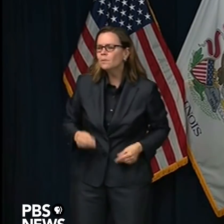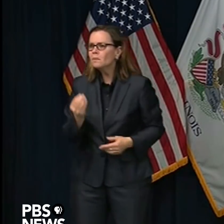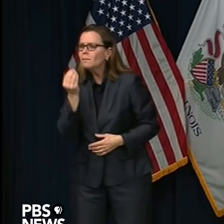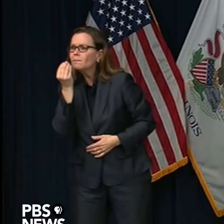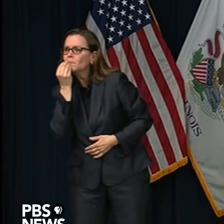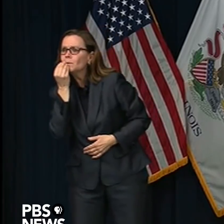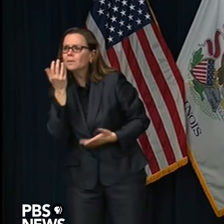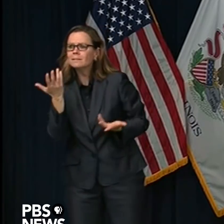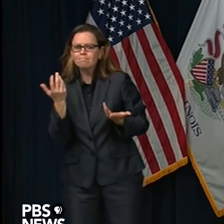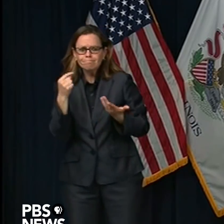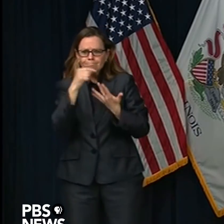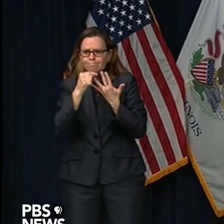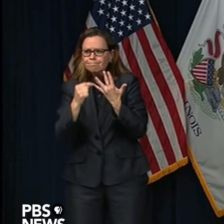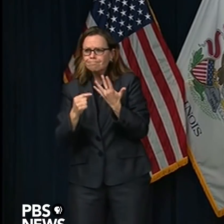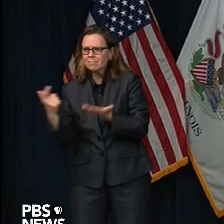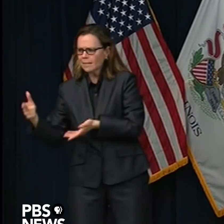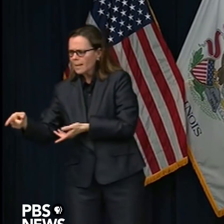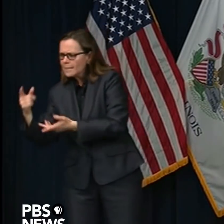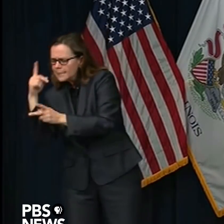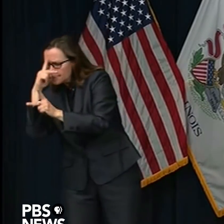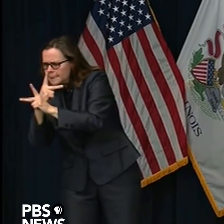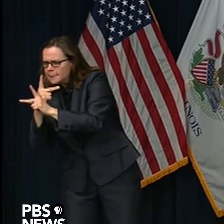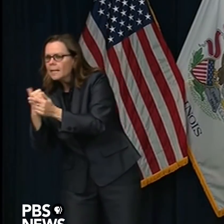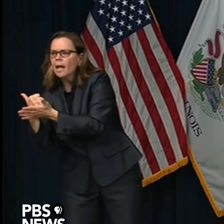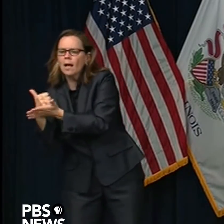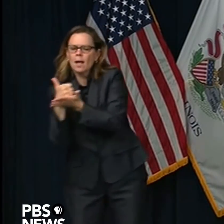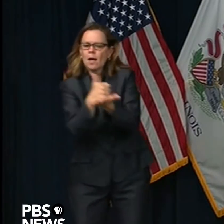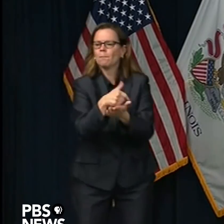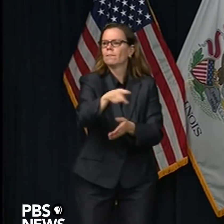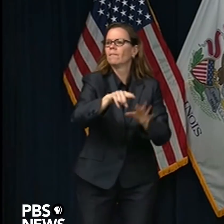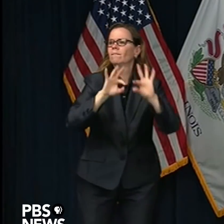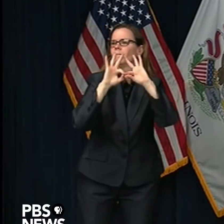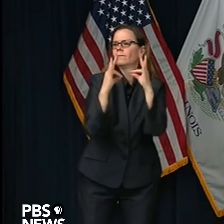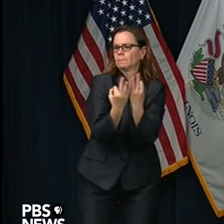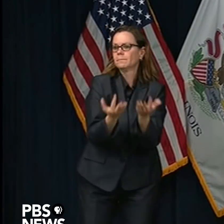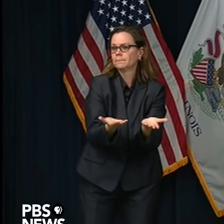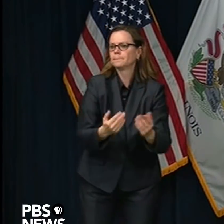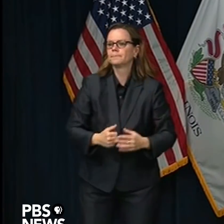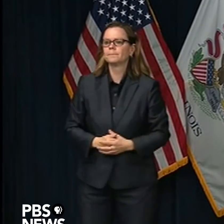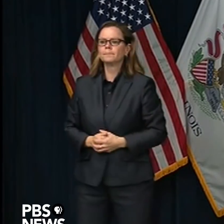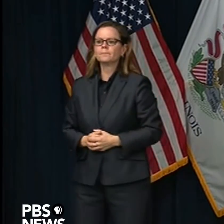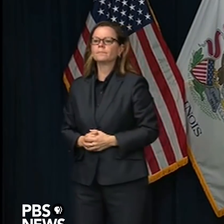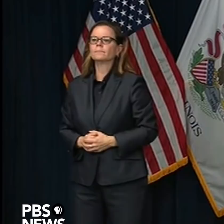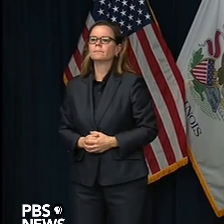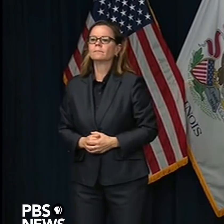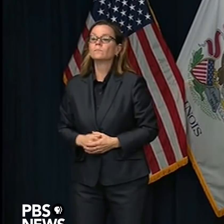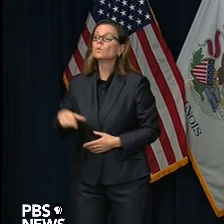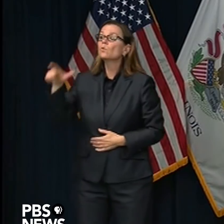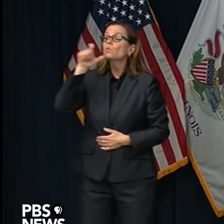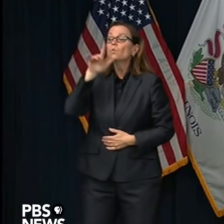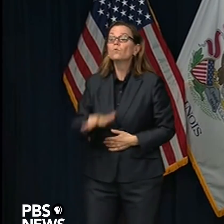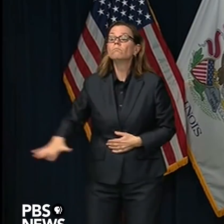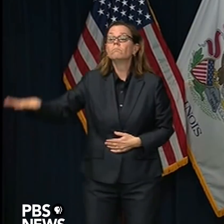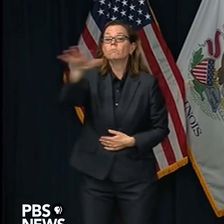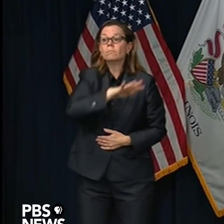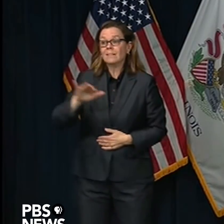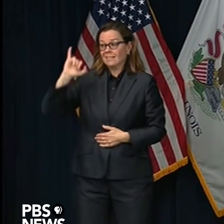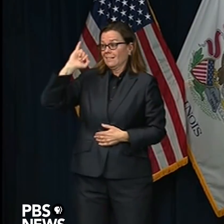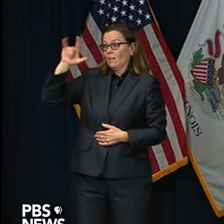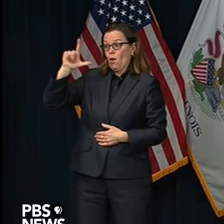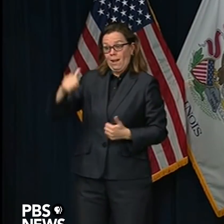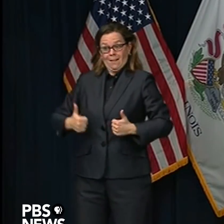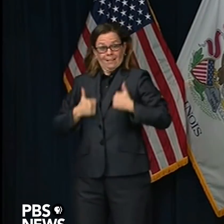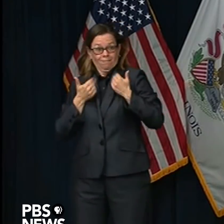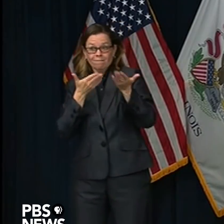families they serve, and they're doing the same to ensure fair food access statewide. I could go on, but